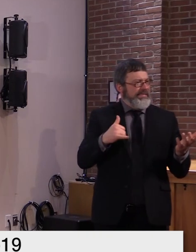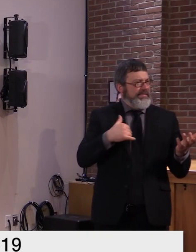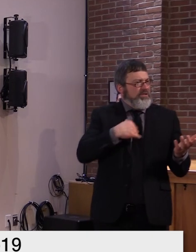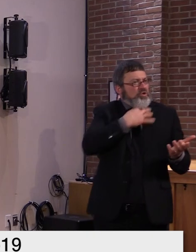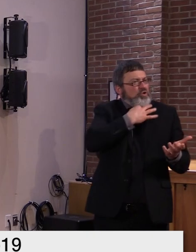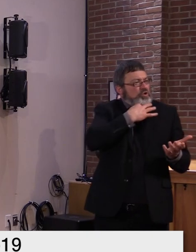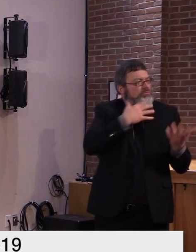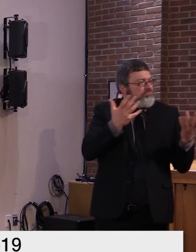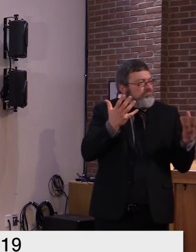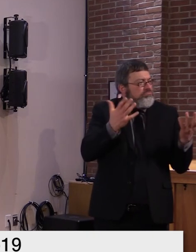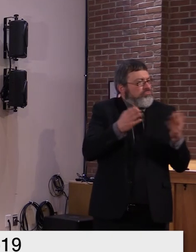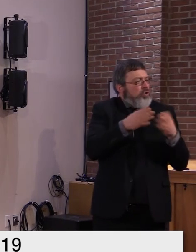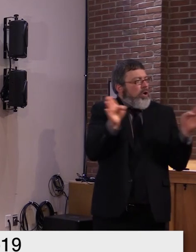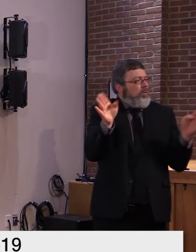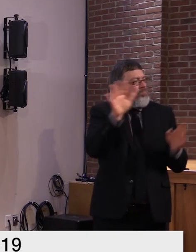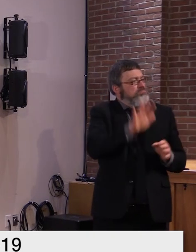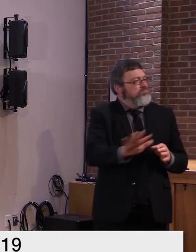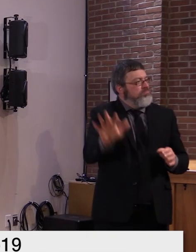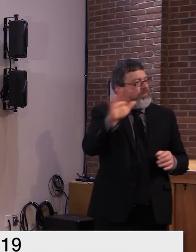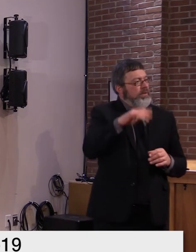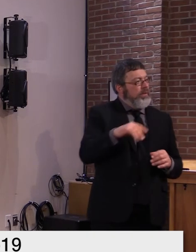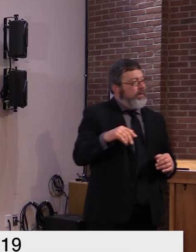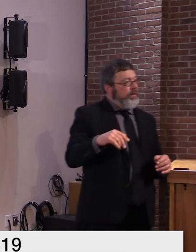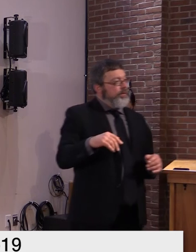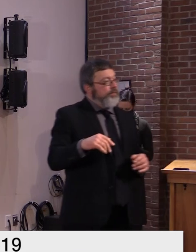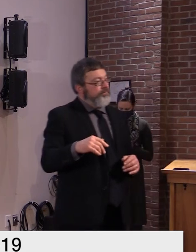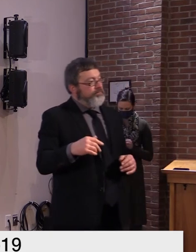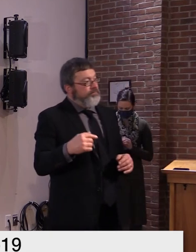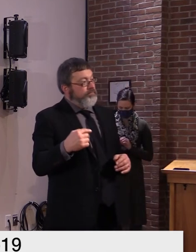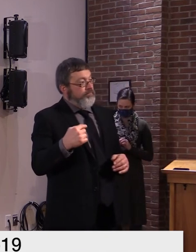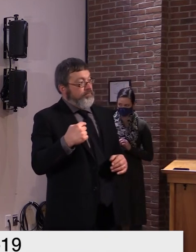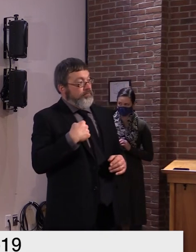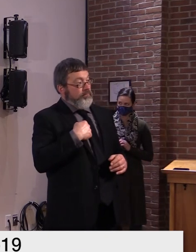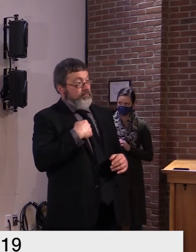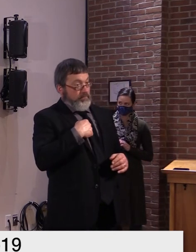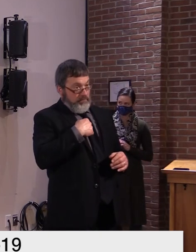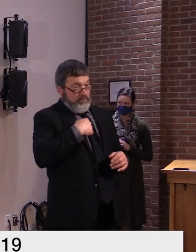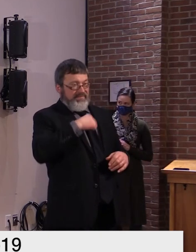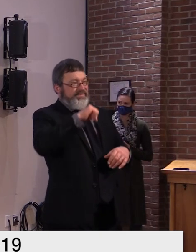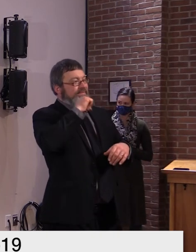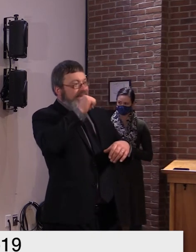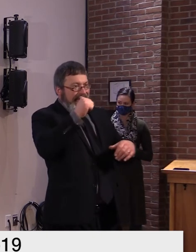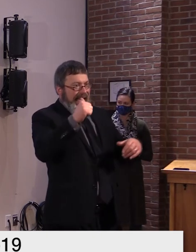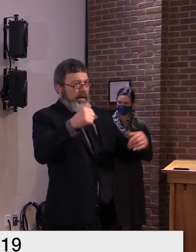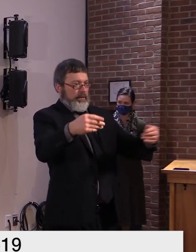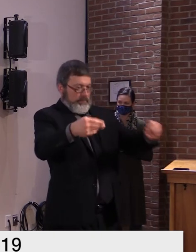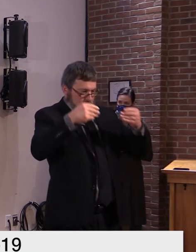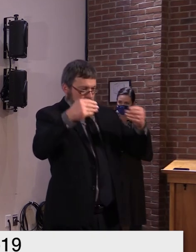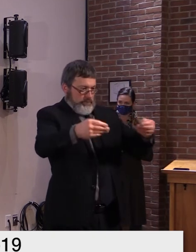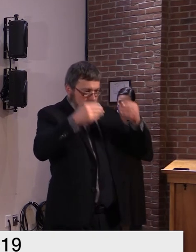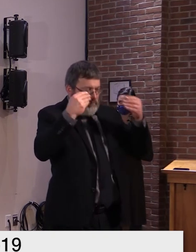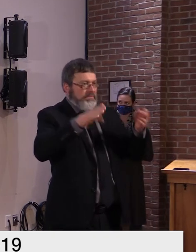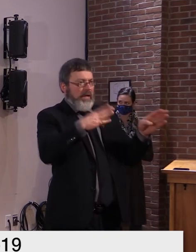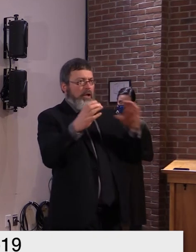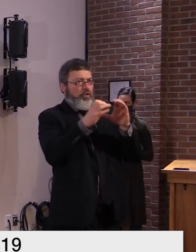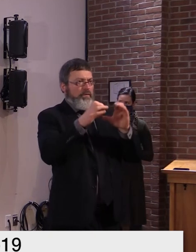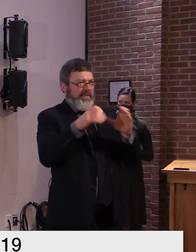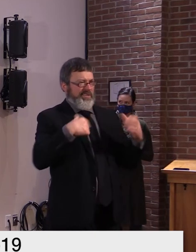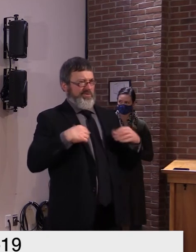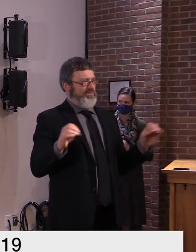certificates myself guy. So I just don't know. I don't know either. Okay. But we're happy to take a look.